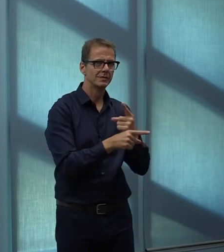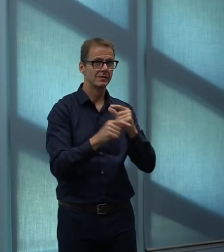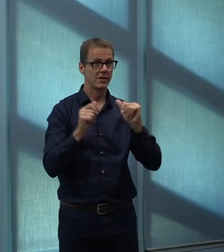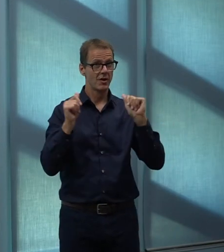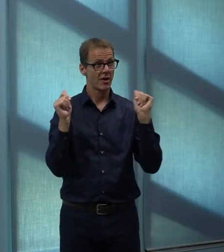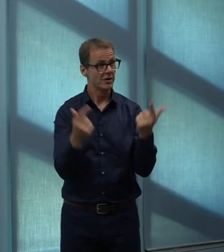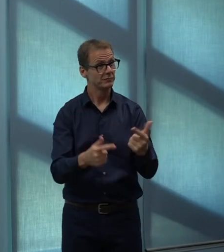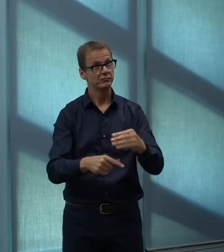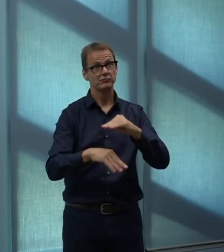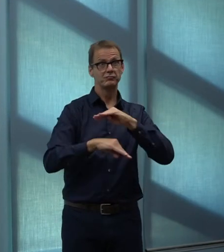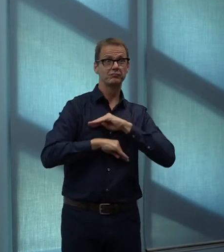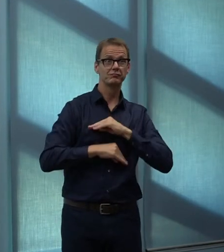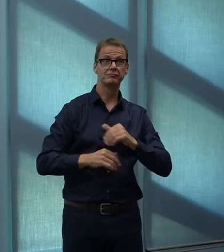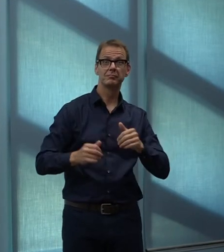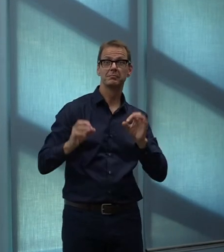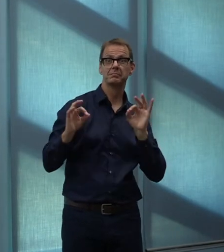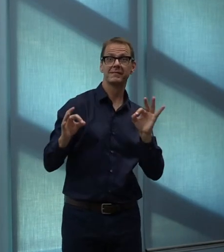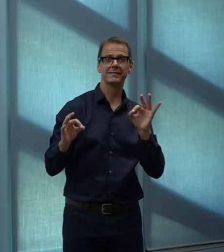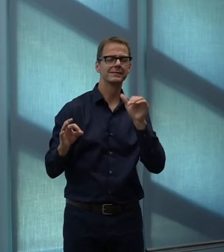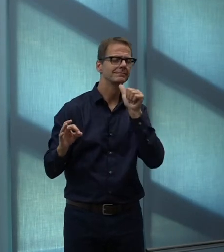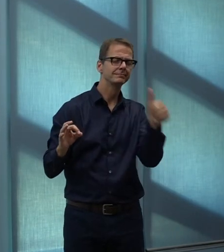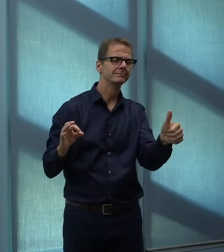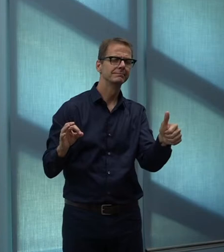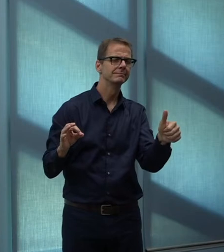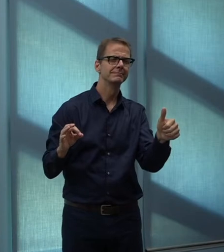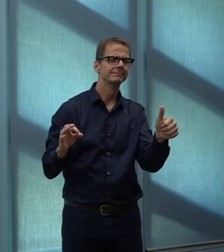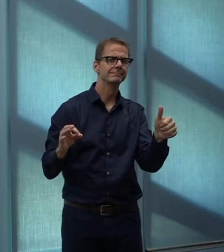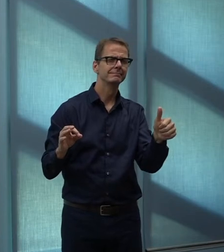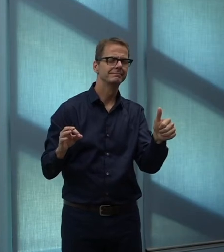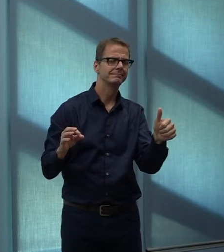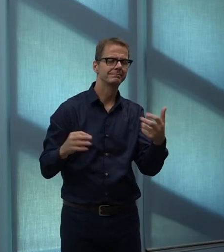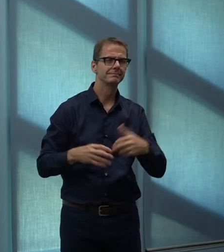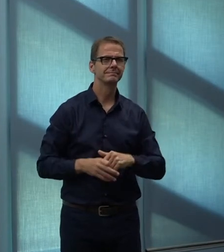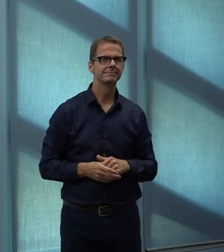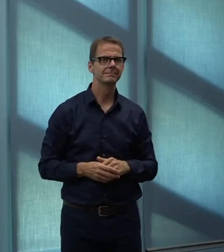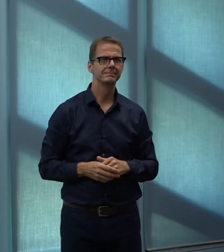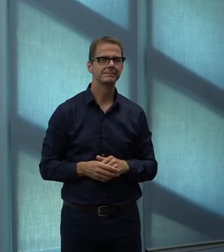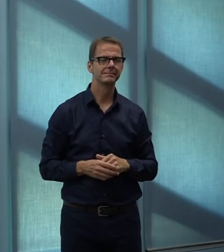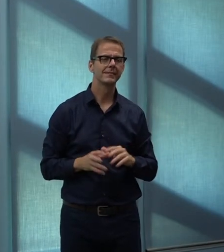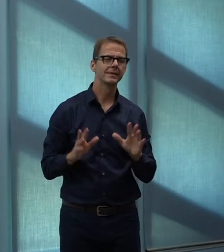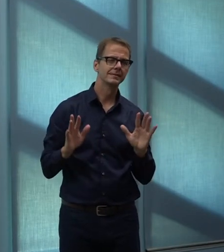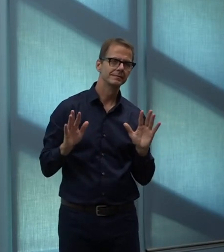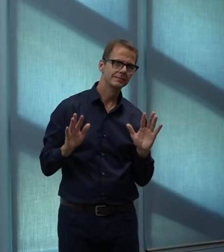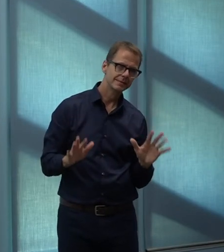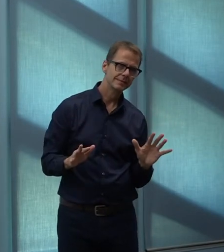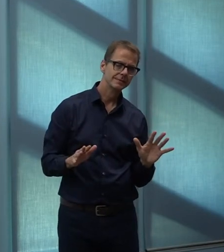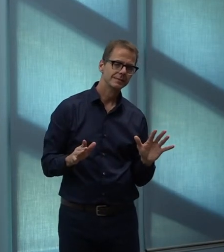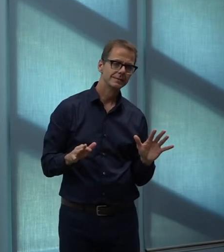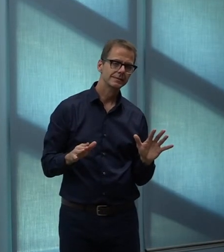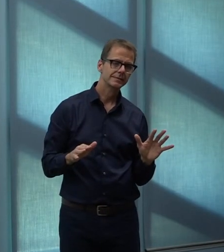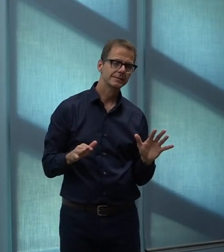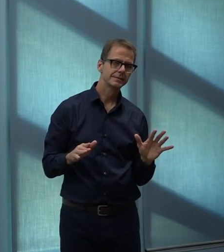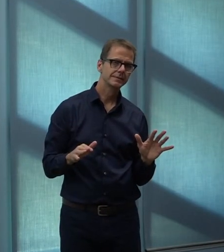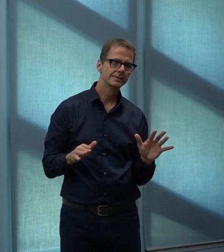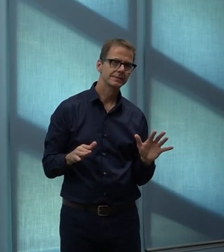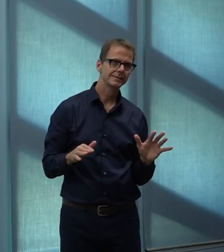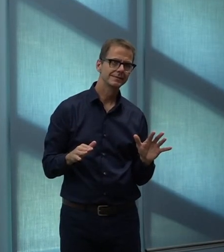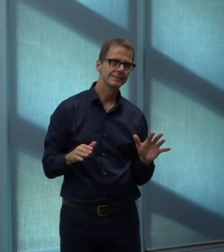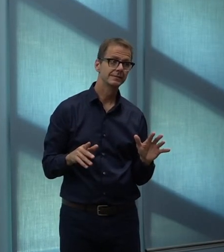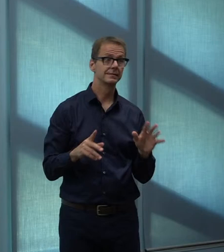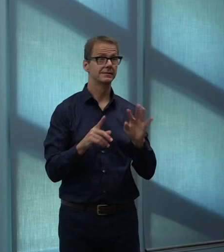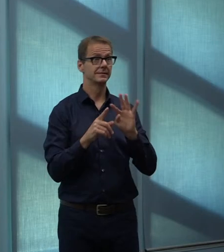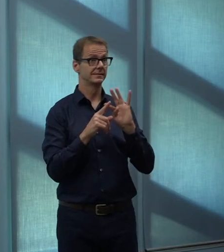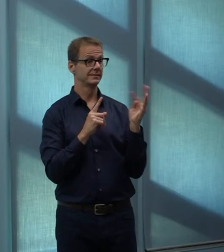I don't think that there will be an appetite among members of council for